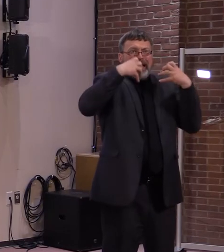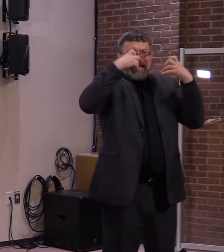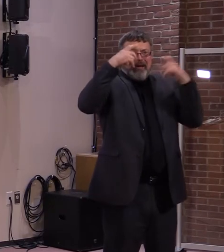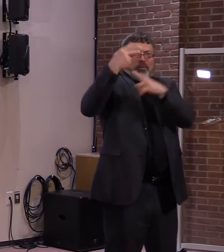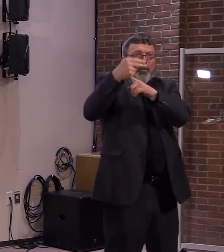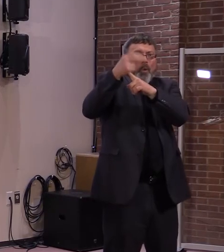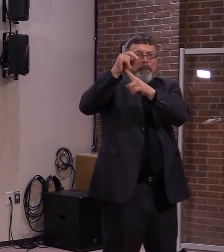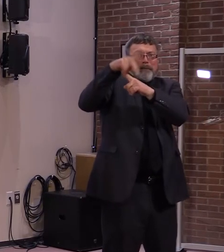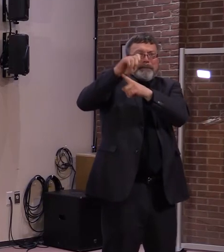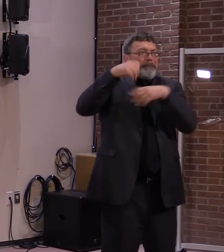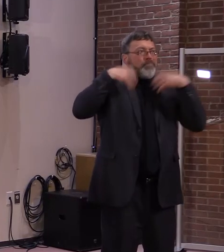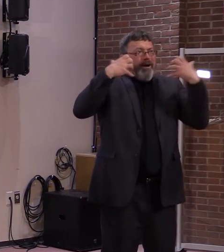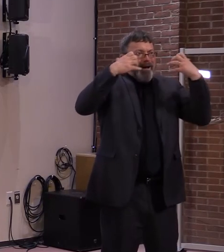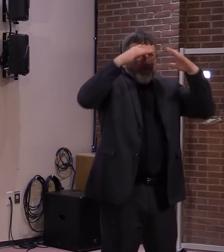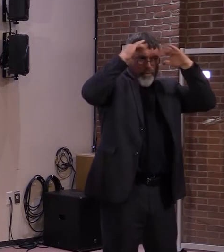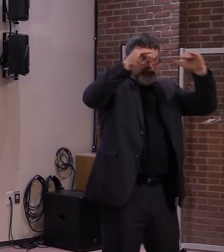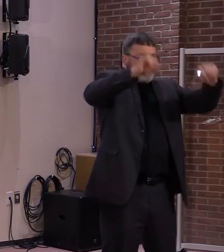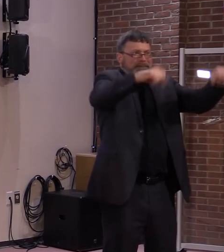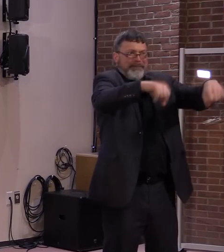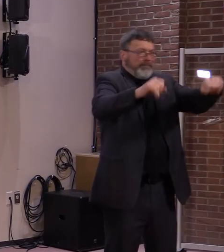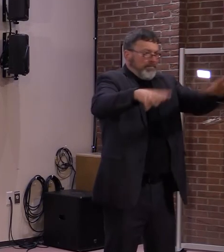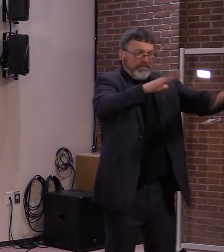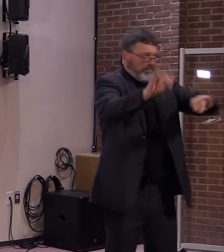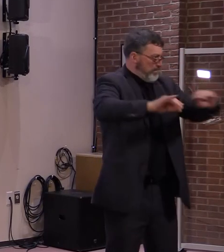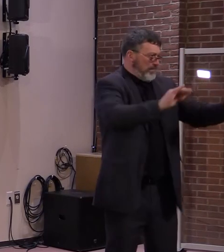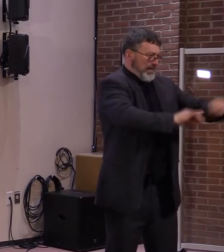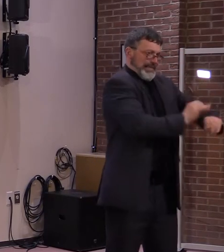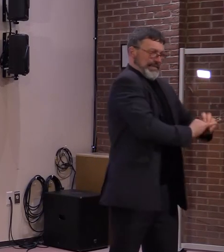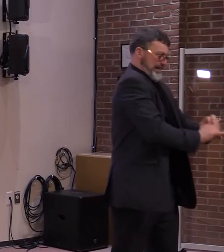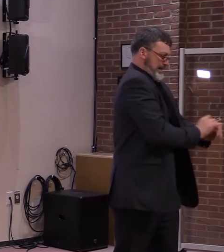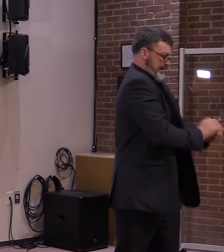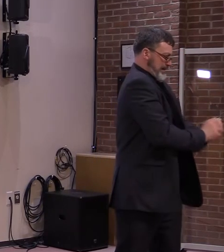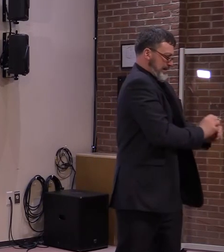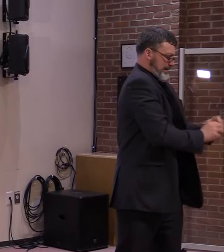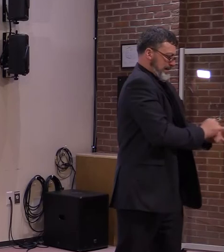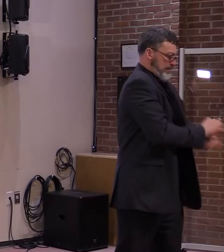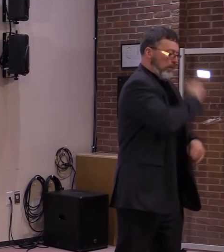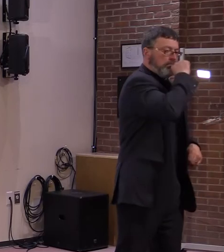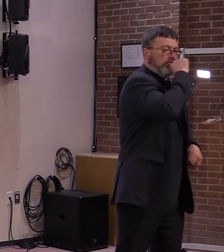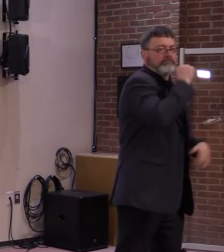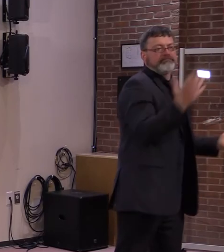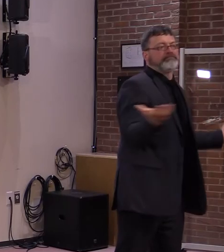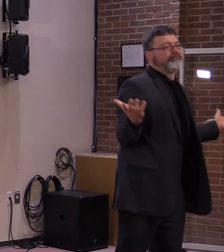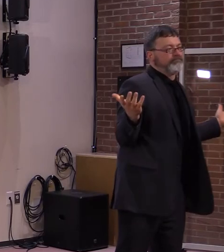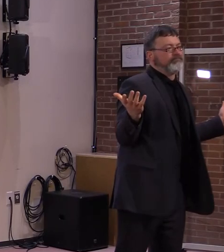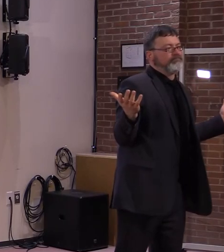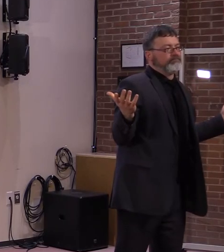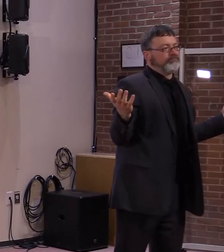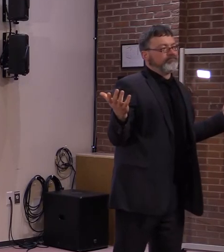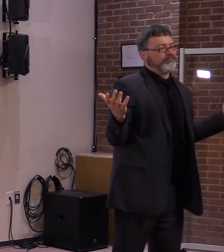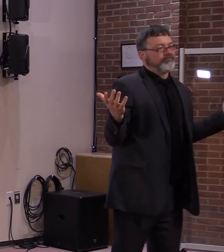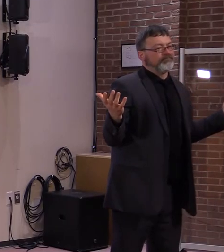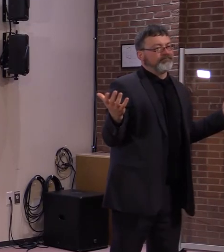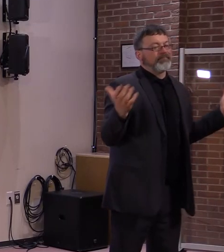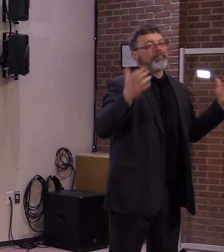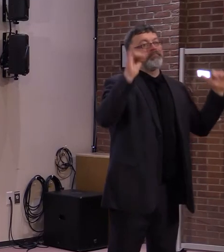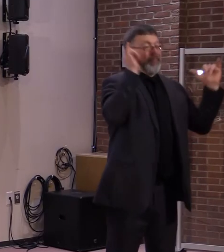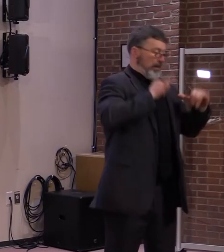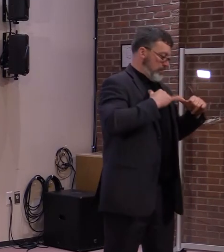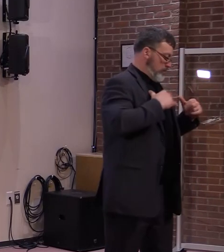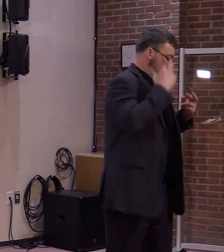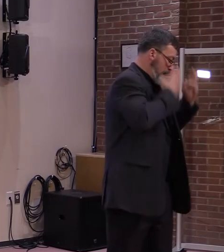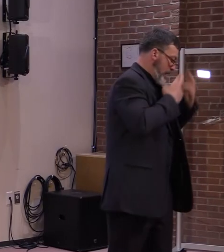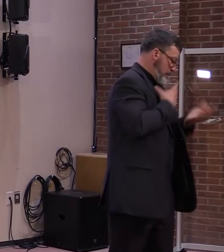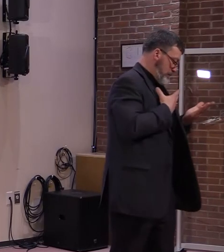possible, but they provide the state as much notice as possible so that we can also not only align our response services, but there may